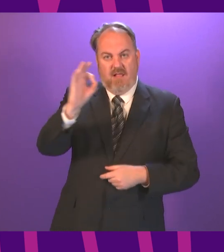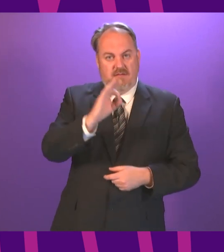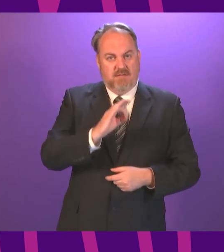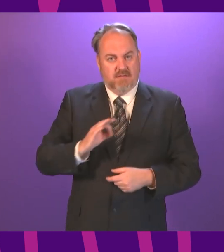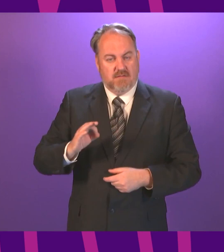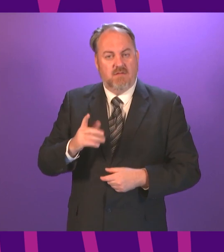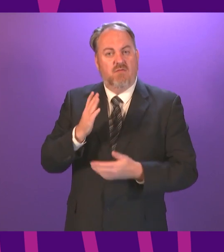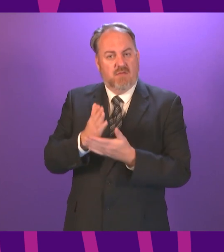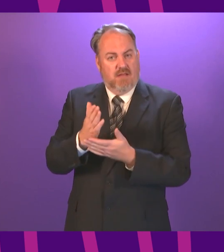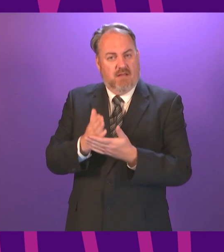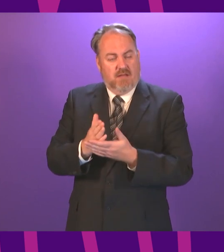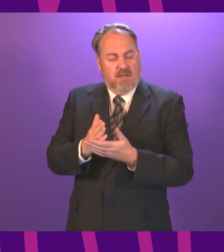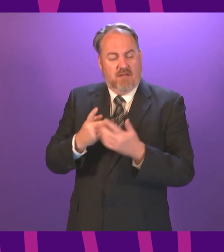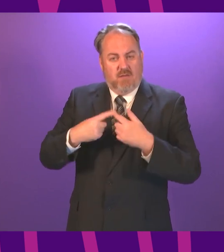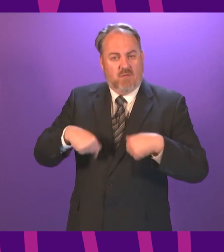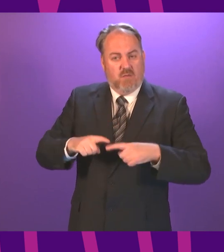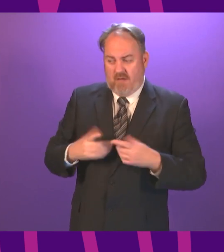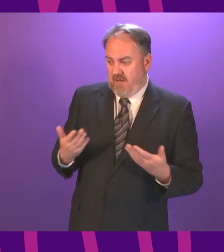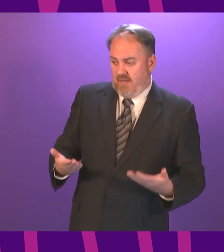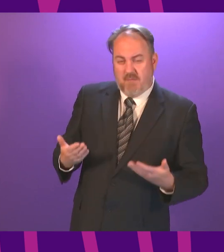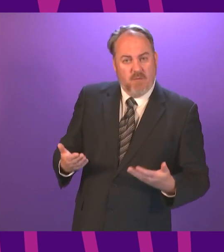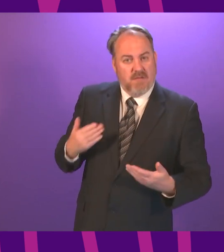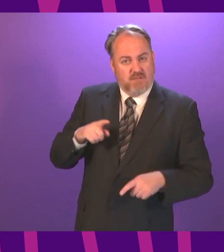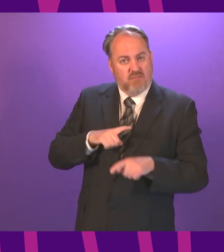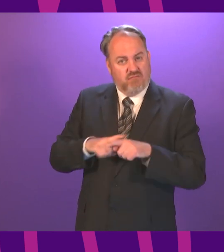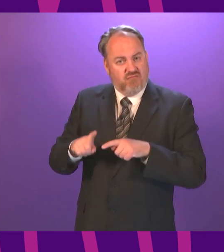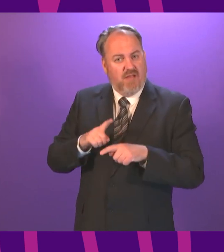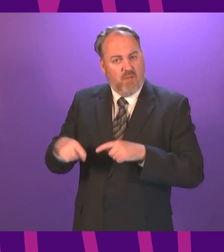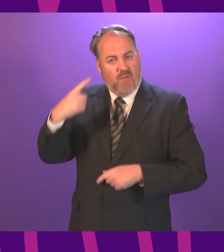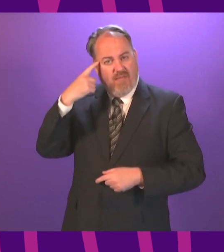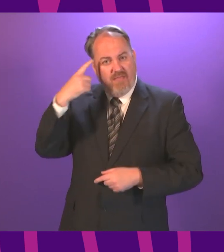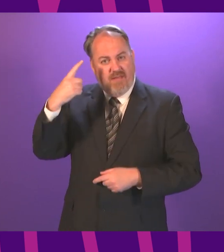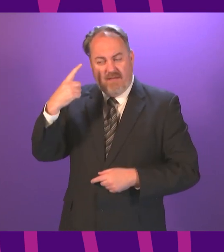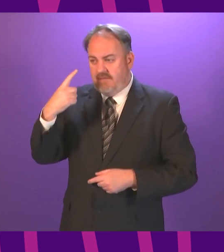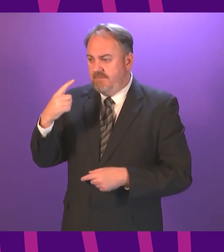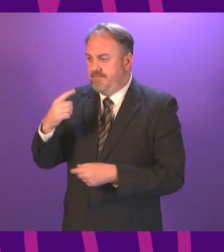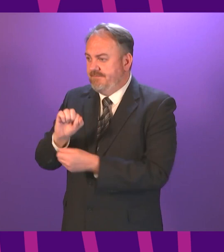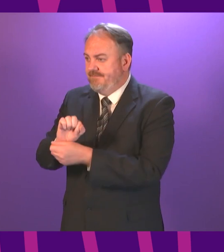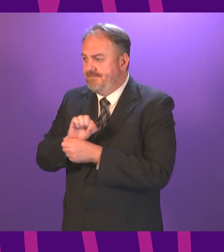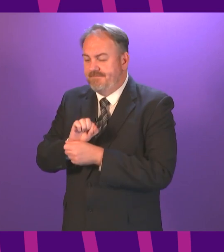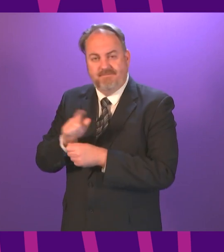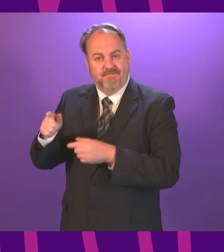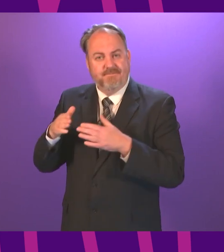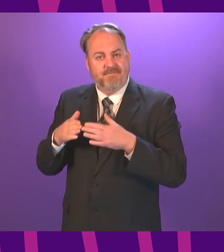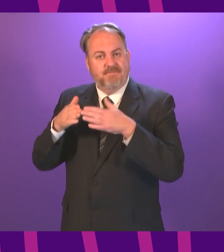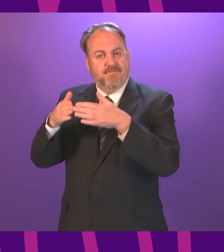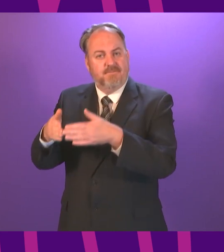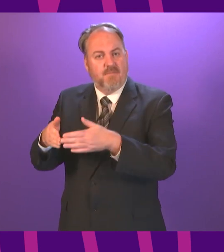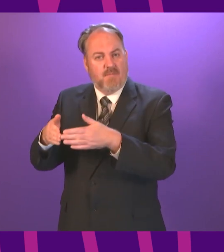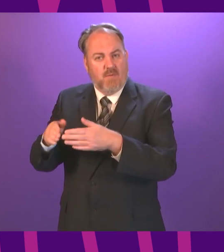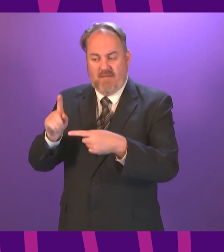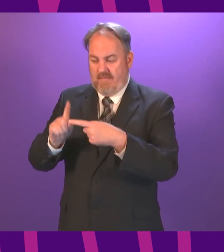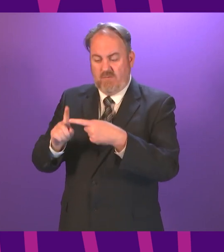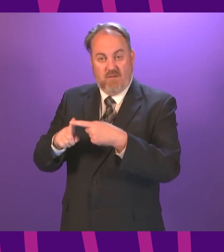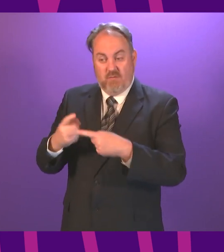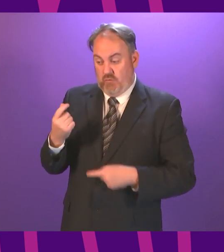be placed, that is also in hand, I think with a view to having one in particular, the one Dr Allen refers to, well